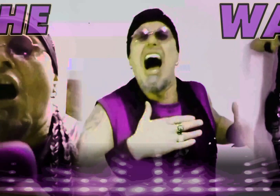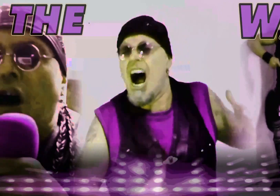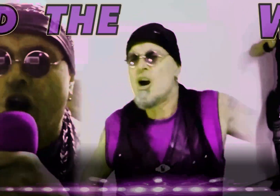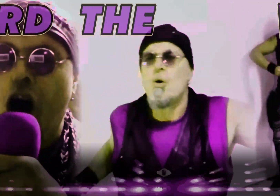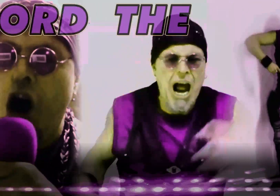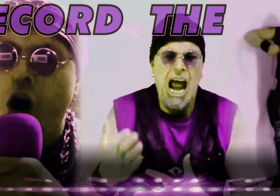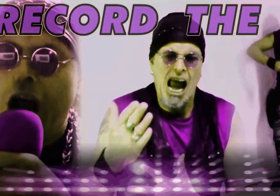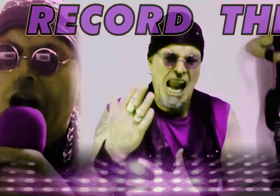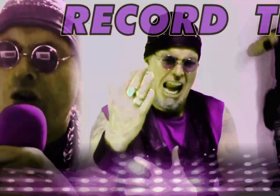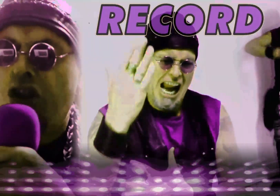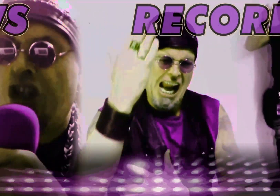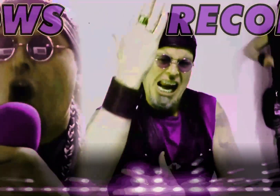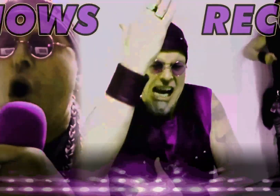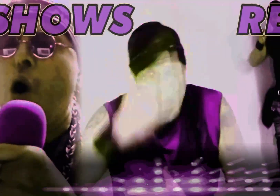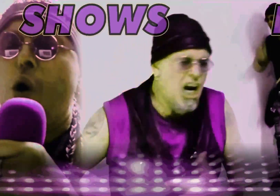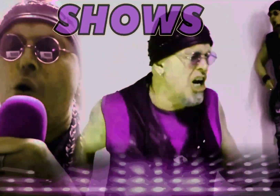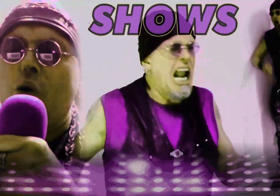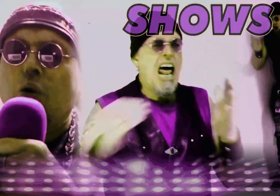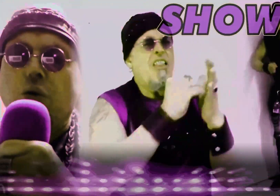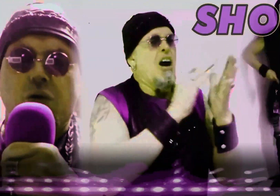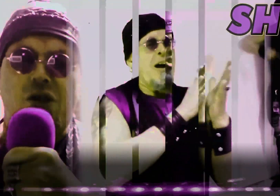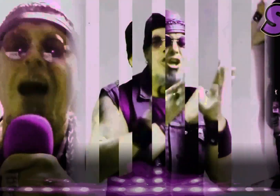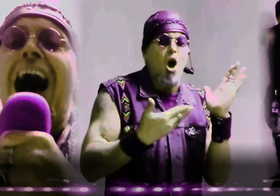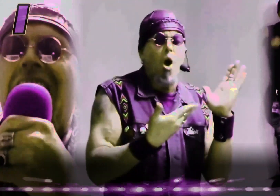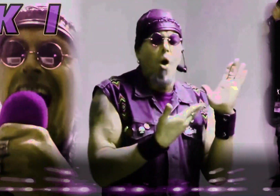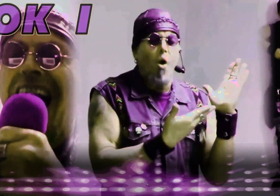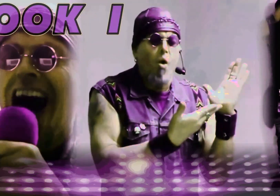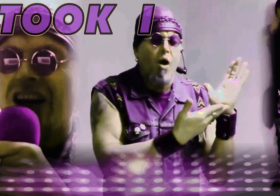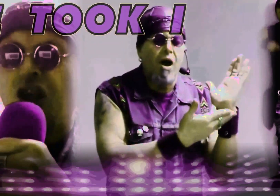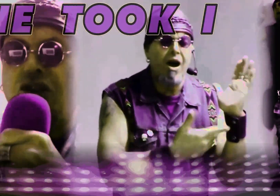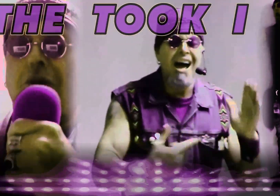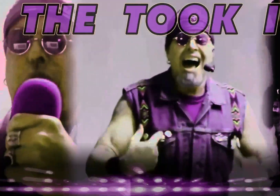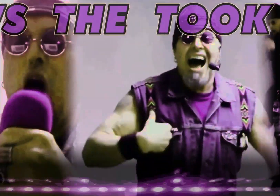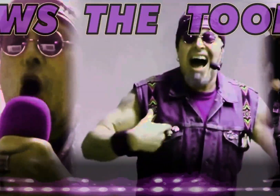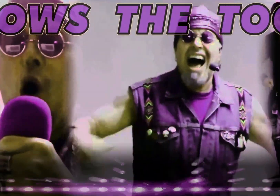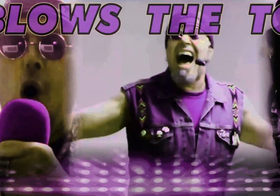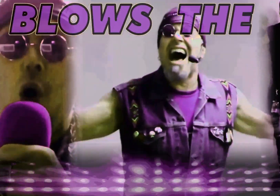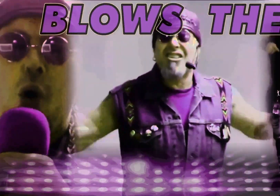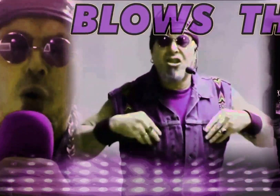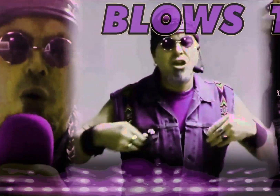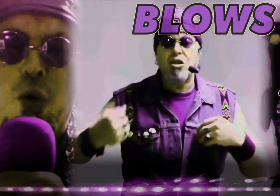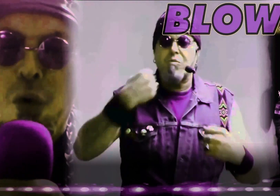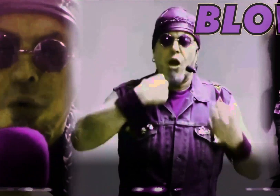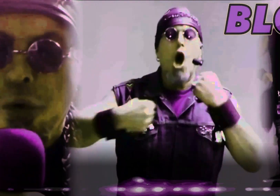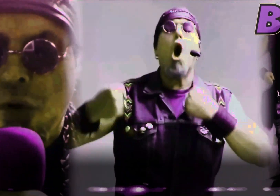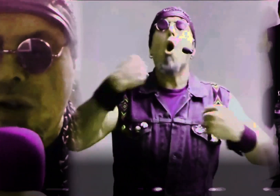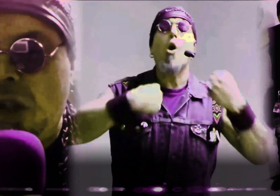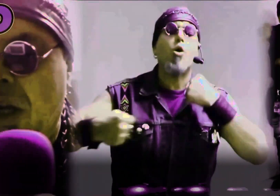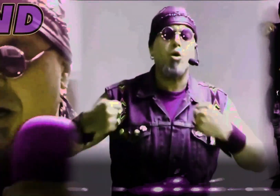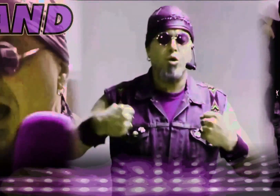The records shows I took the blows And